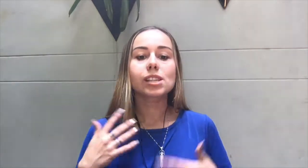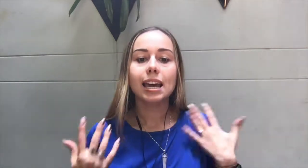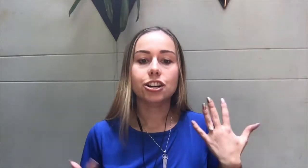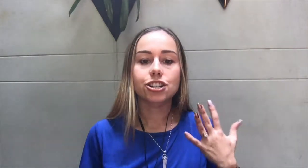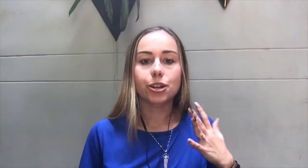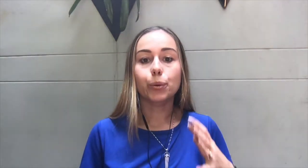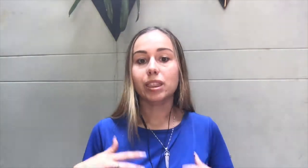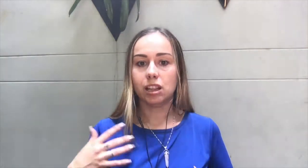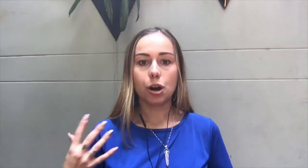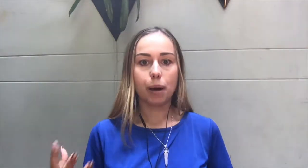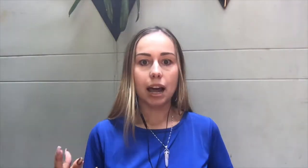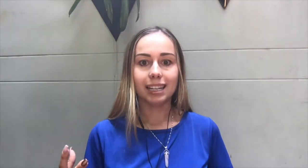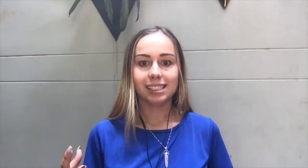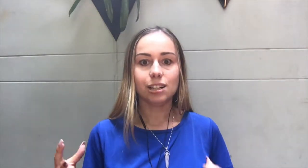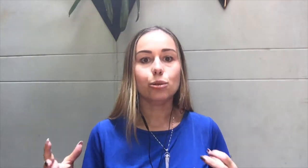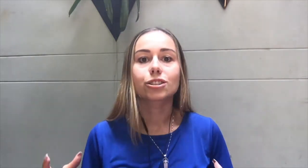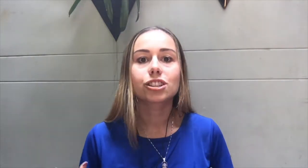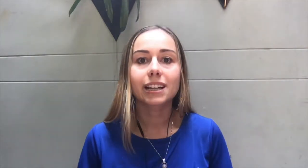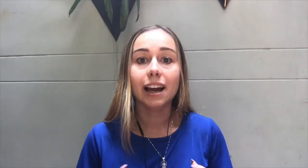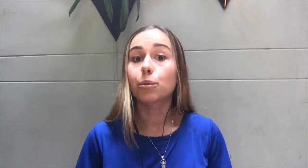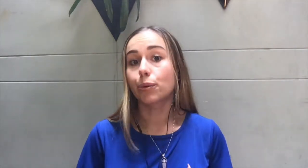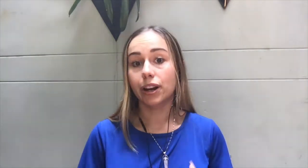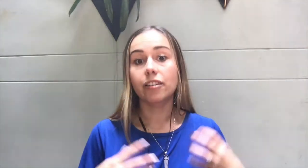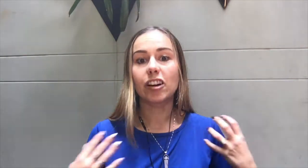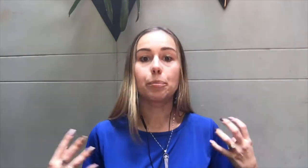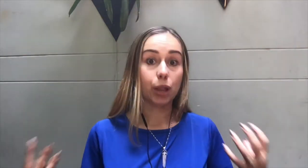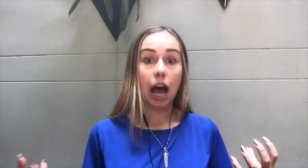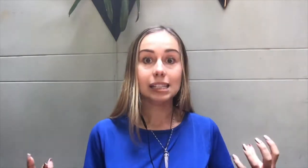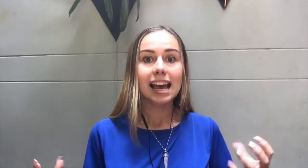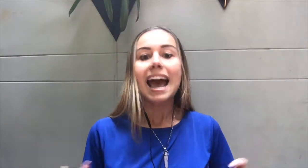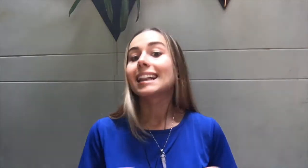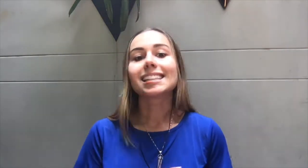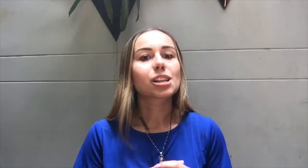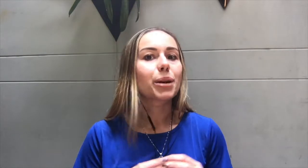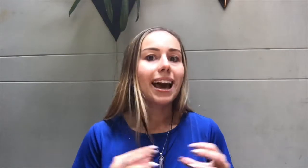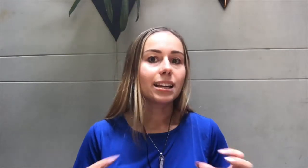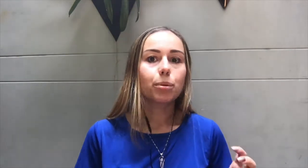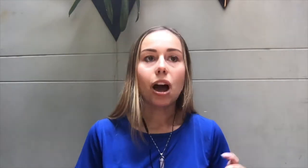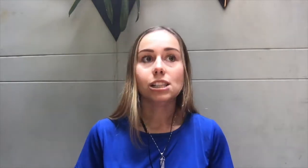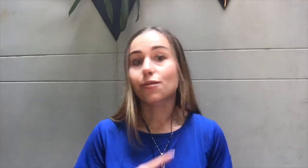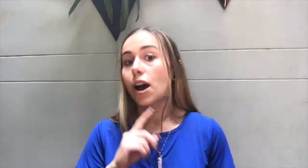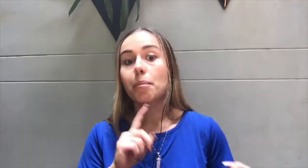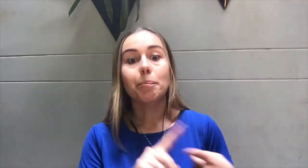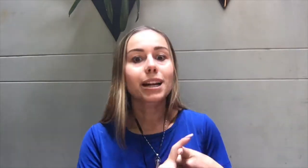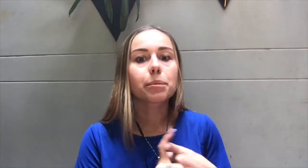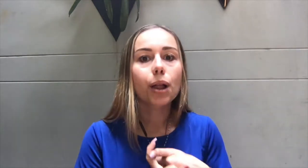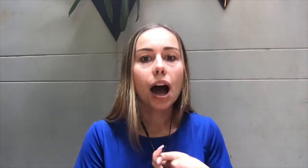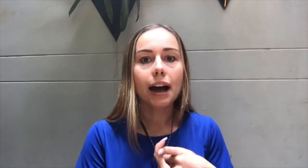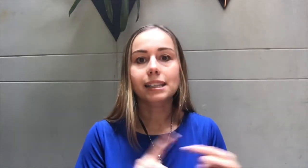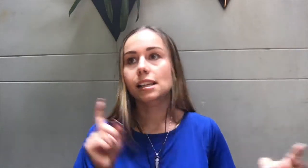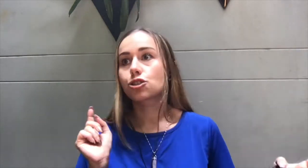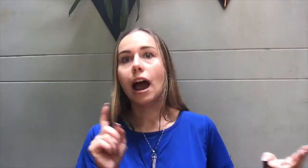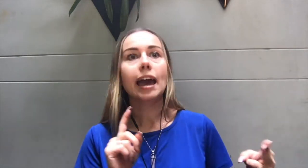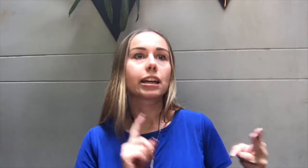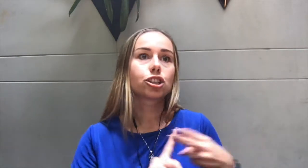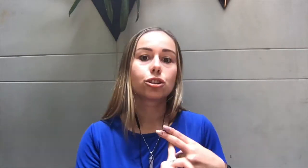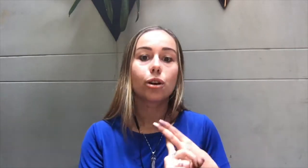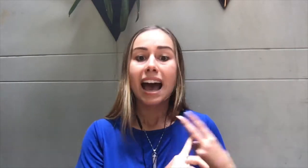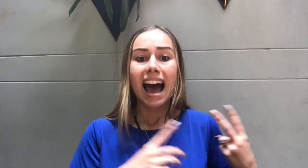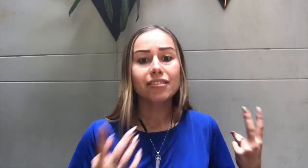energy within our bodies in order to get rid of blocks. These could be any blocks from money blocks, trying to having